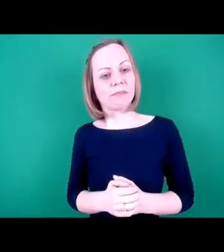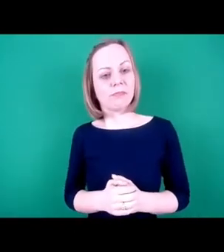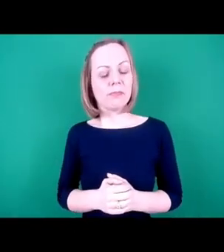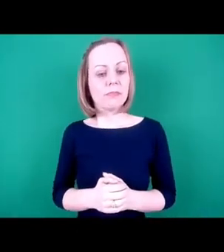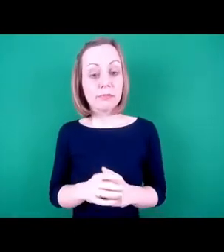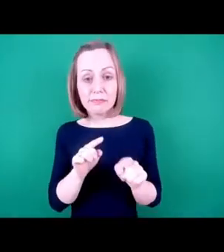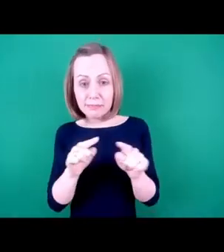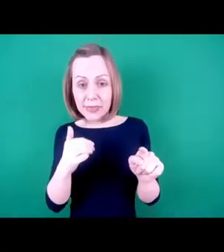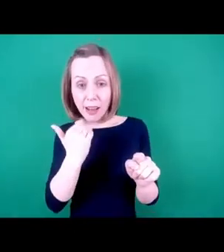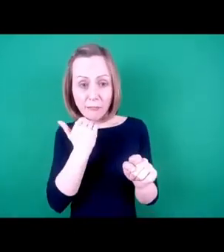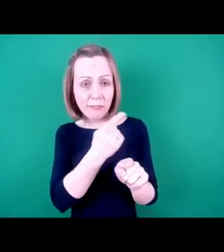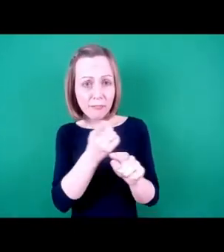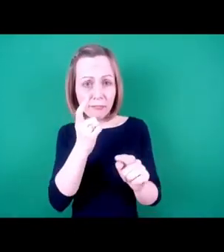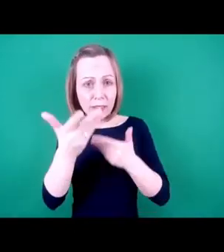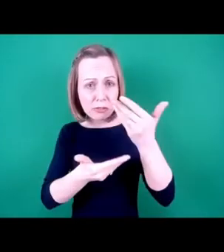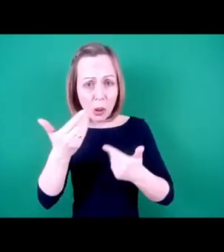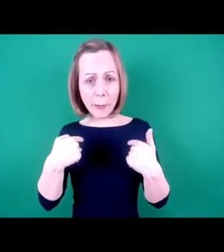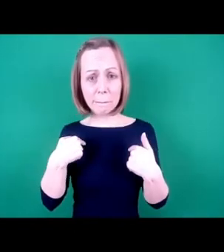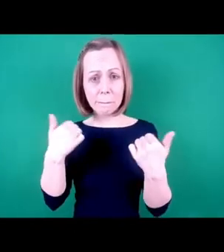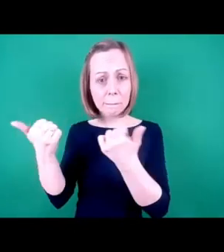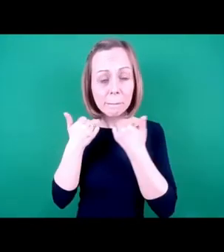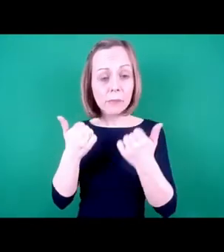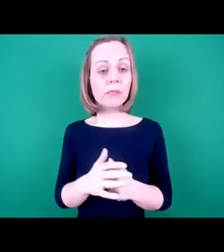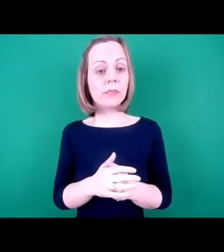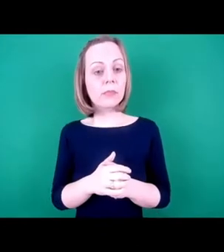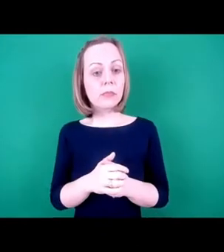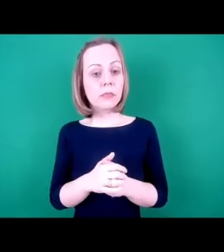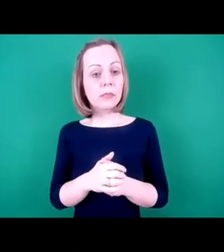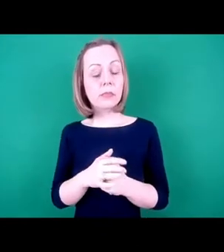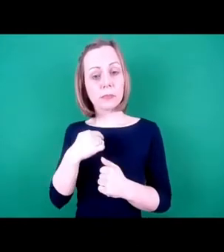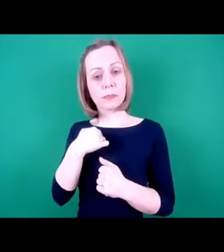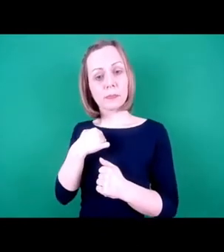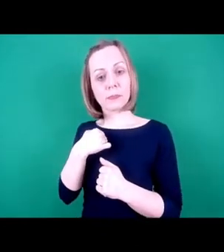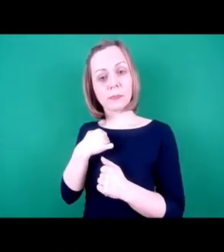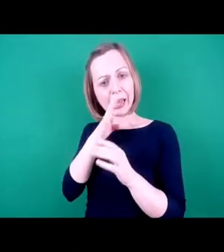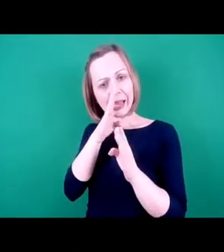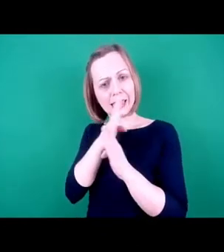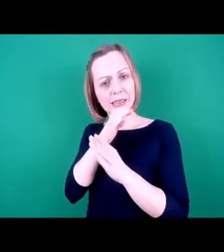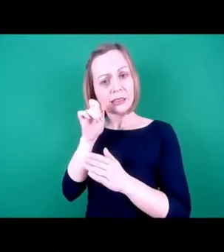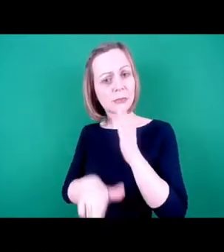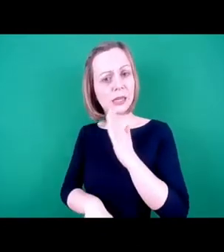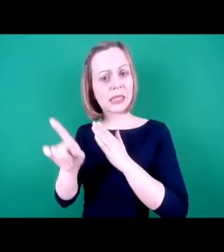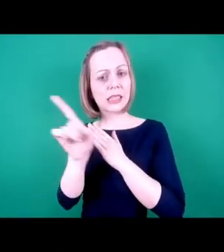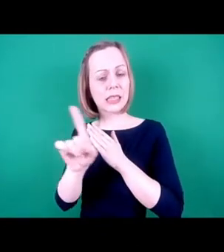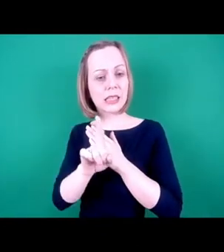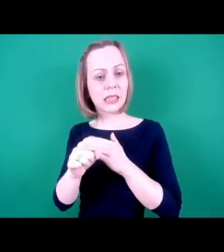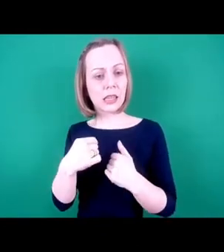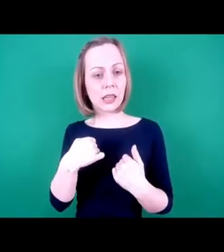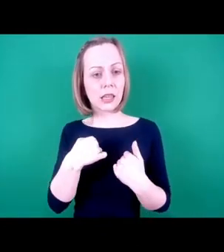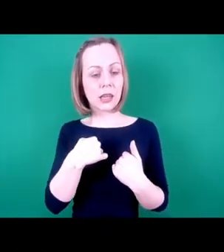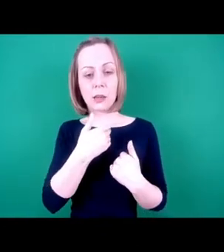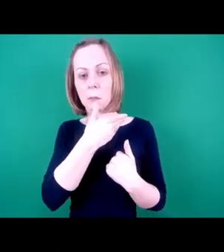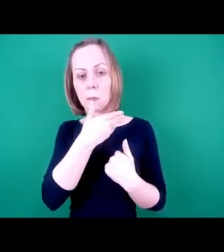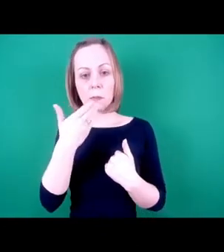I hope that will do. I also have I have an invisible disability, which is no short term